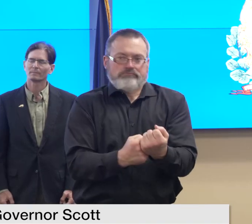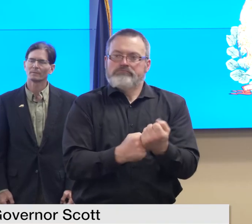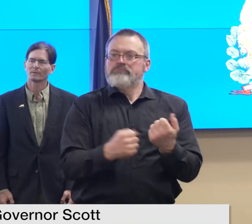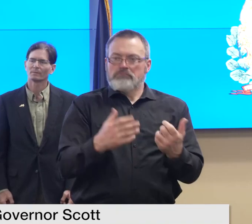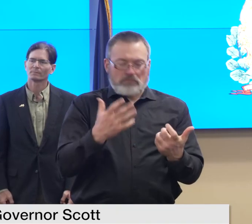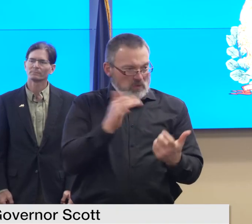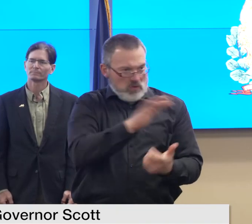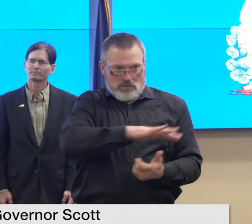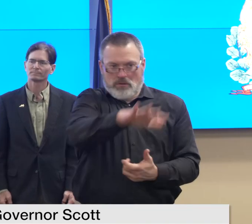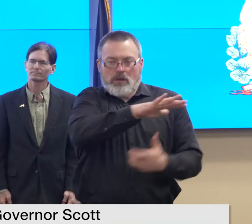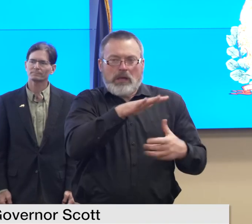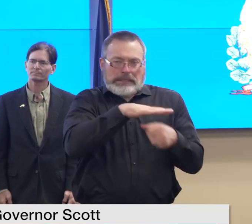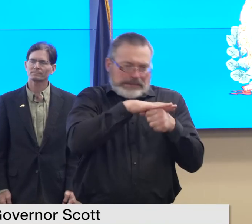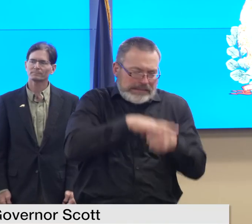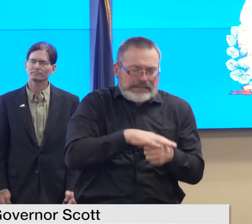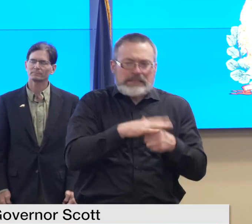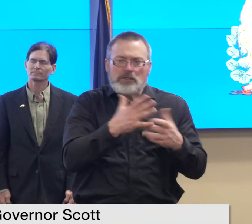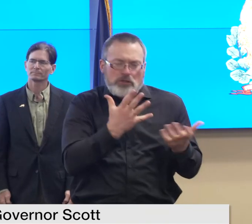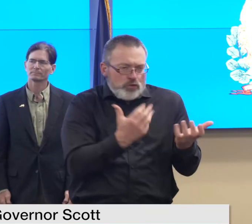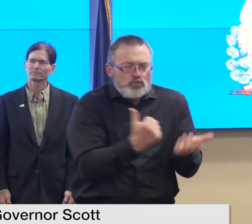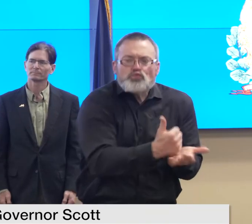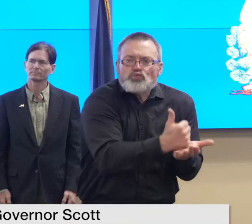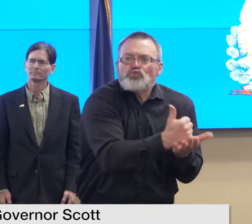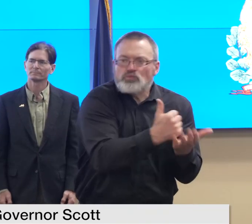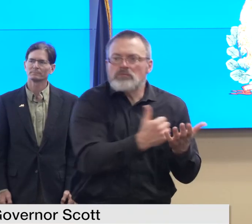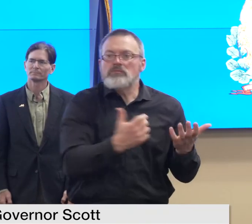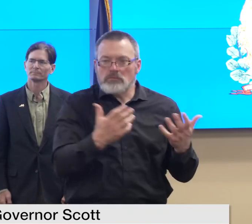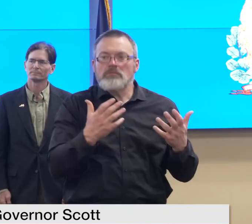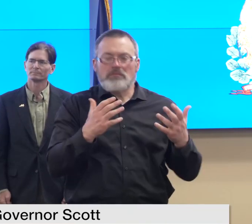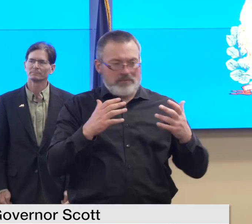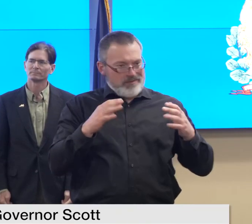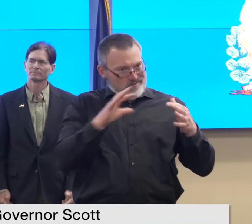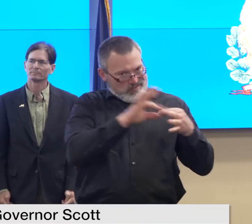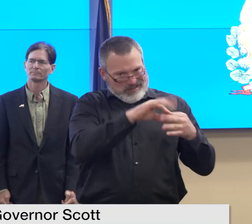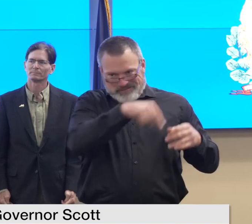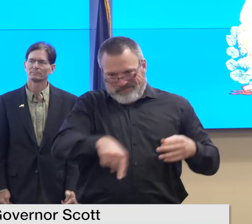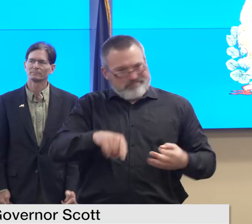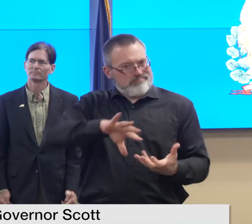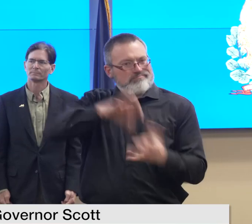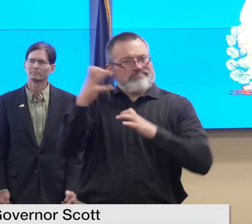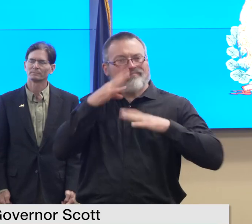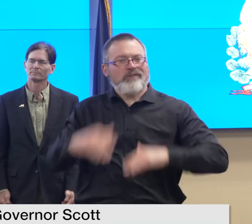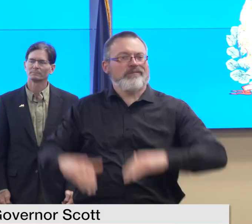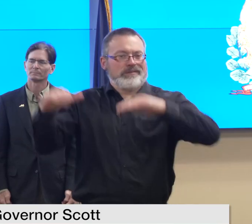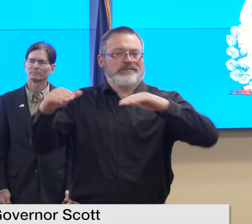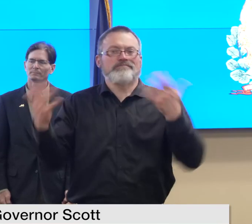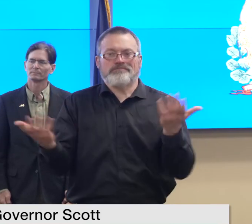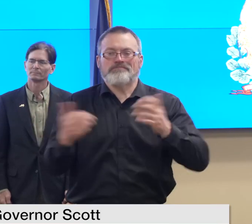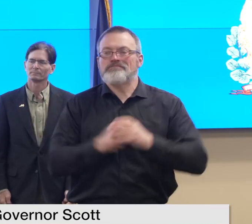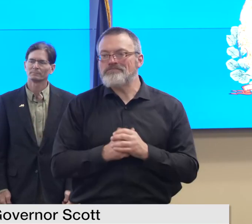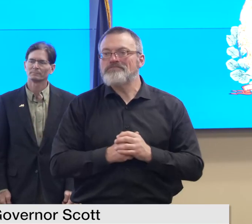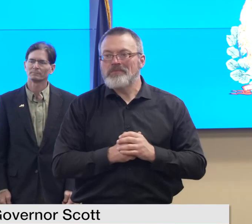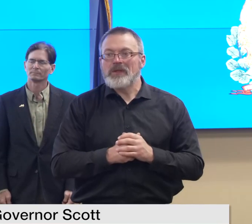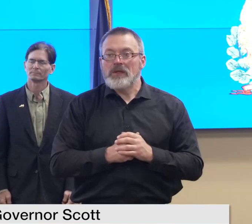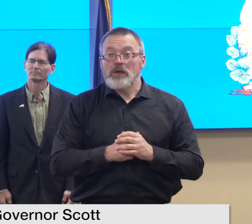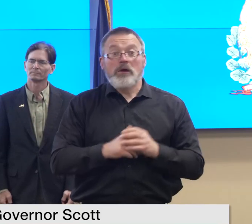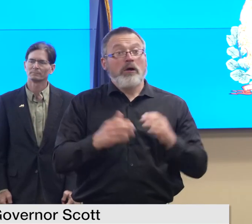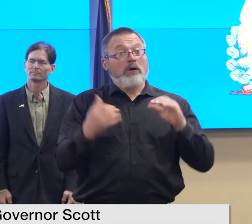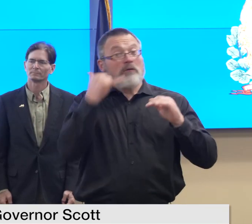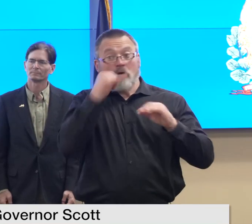due to natural and human-made disasters the disaster distress hotline number is